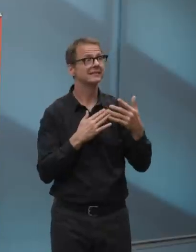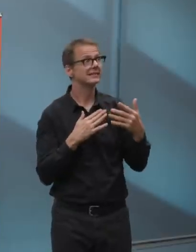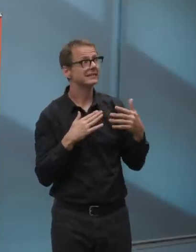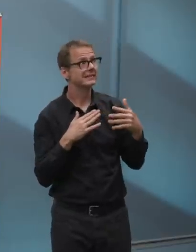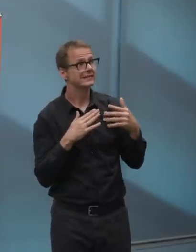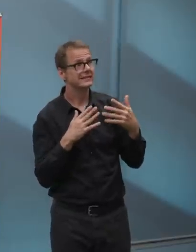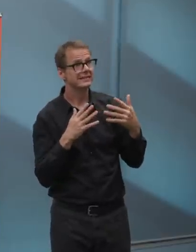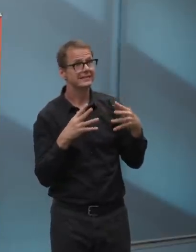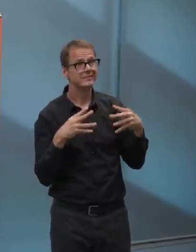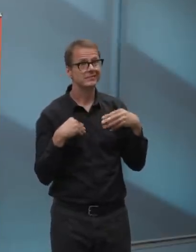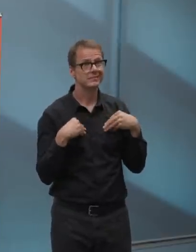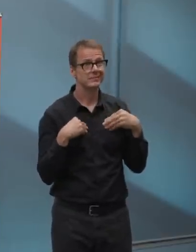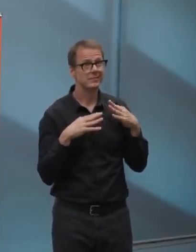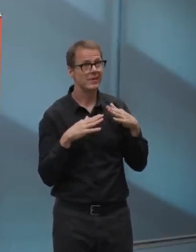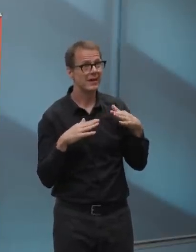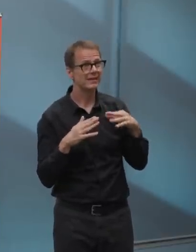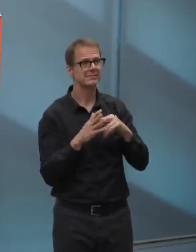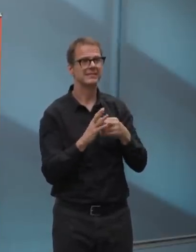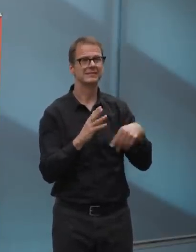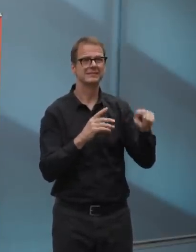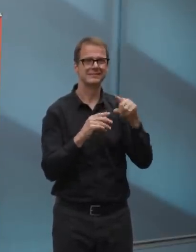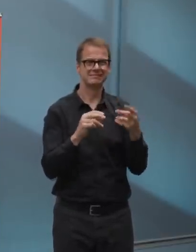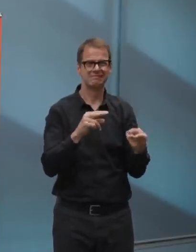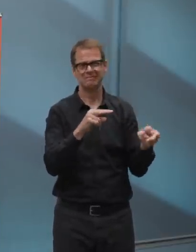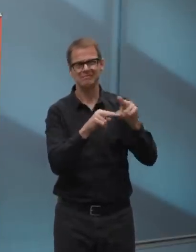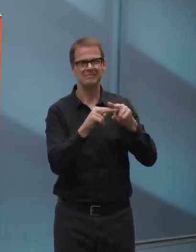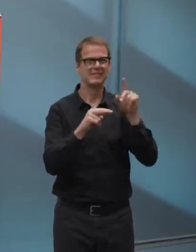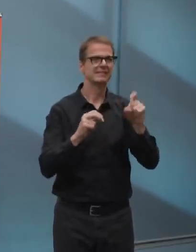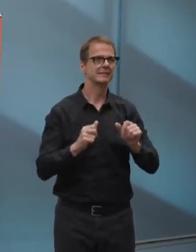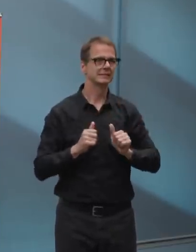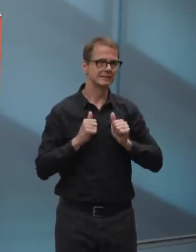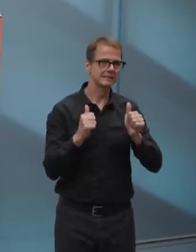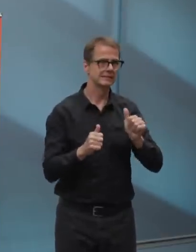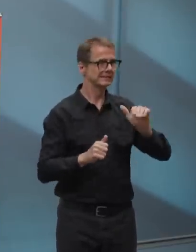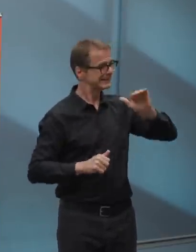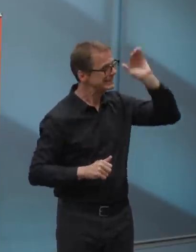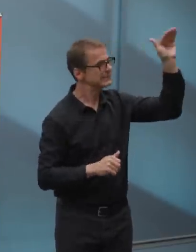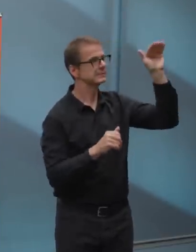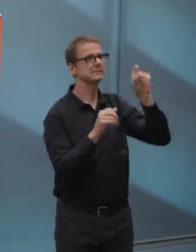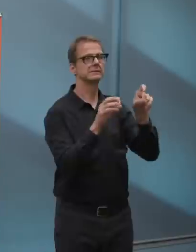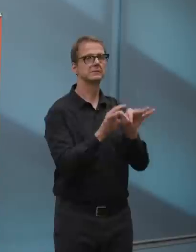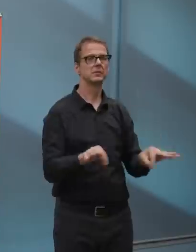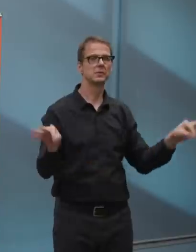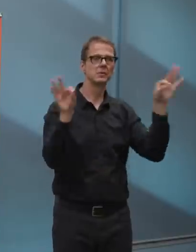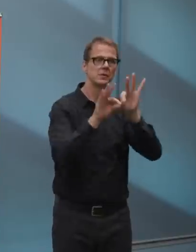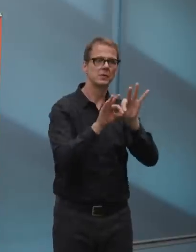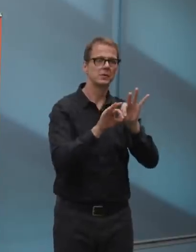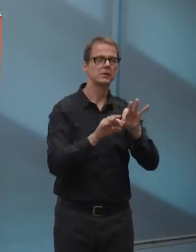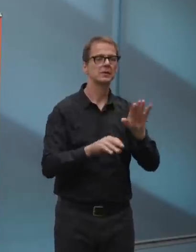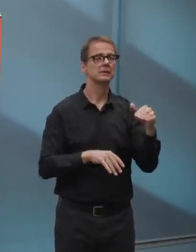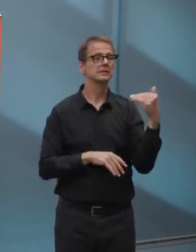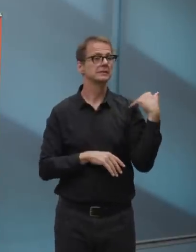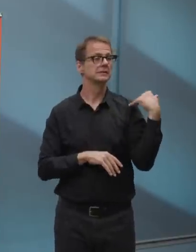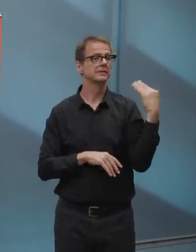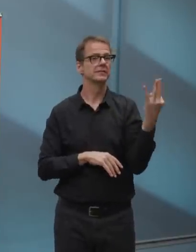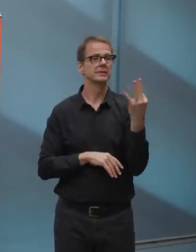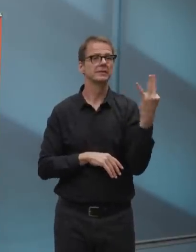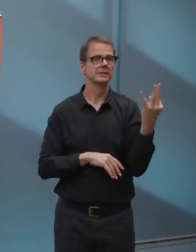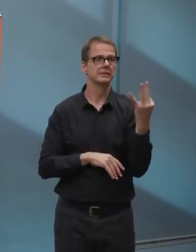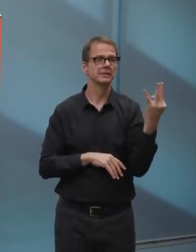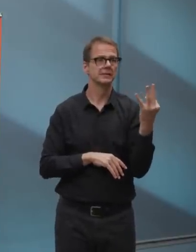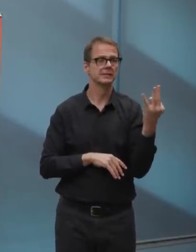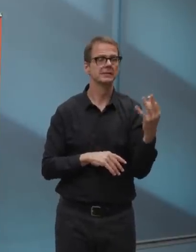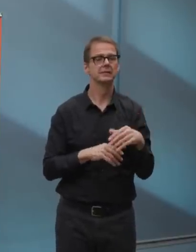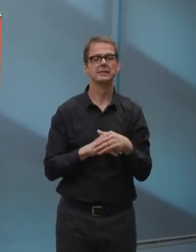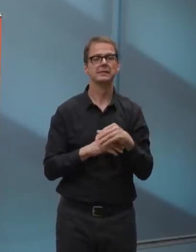Mayors from across the Edmonton metro region made this clear last Friday, for example, when we all penned a joint letter to the